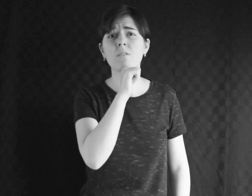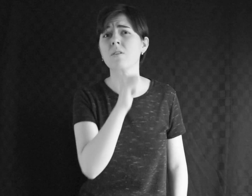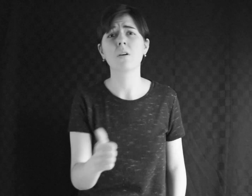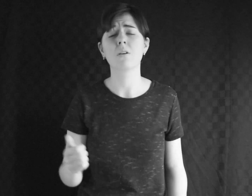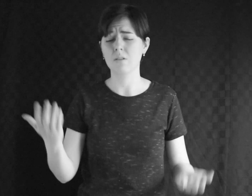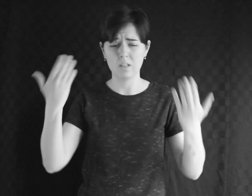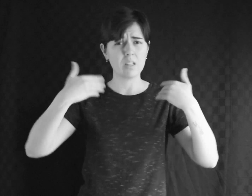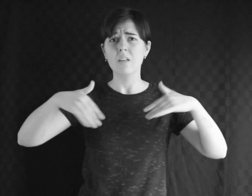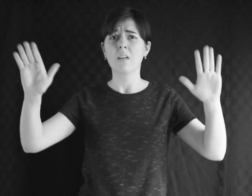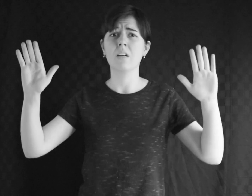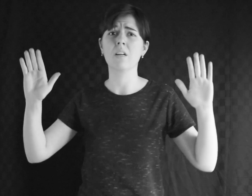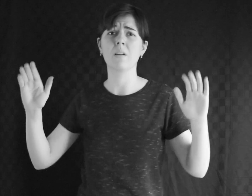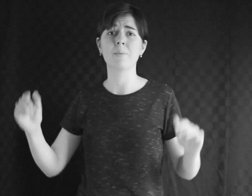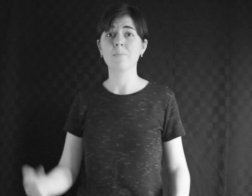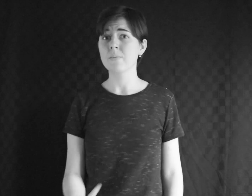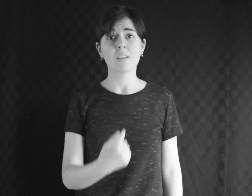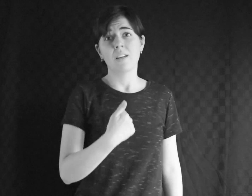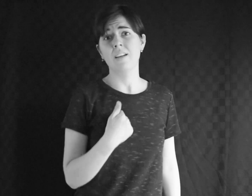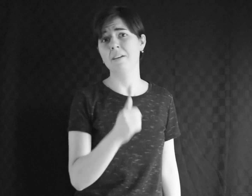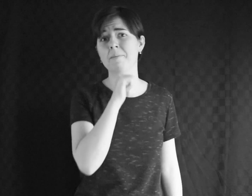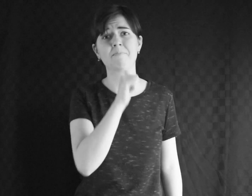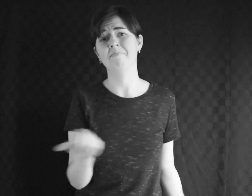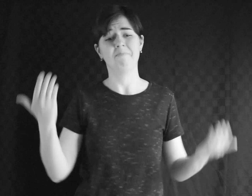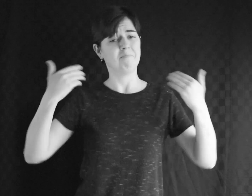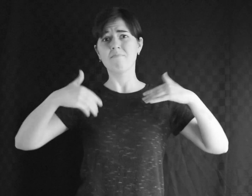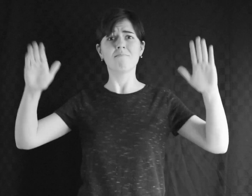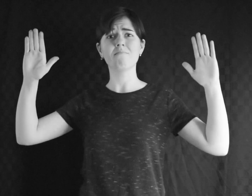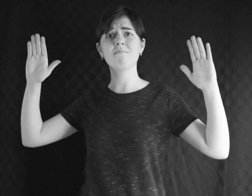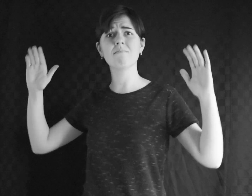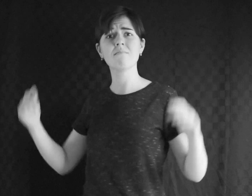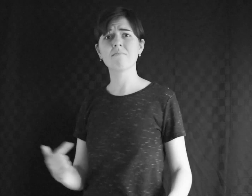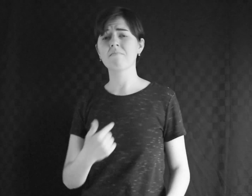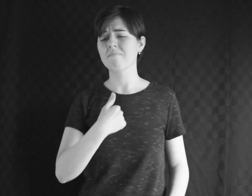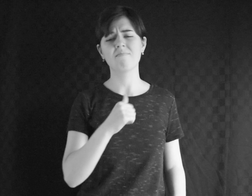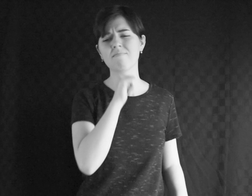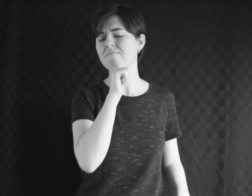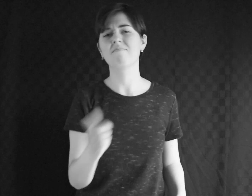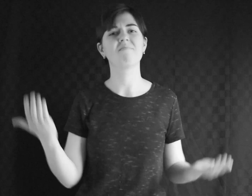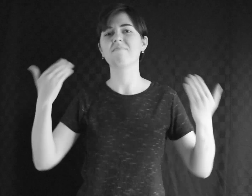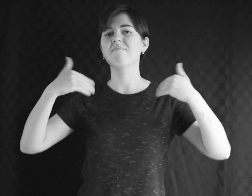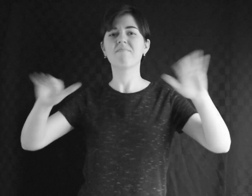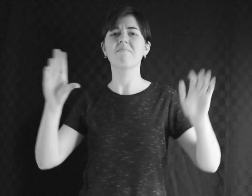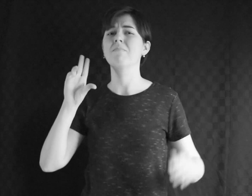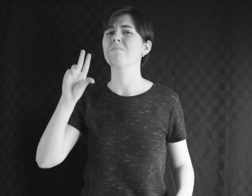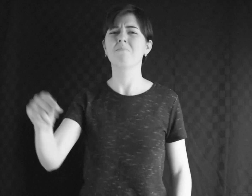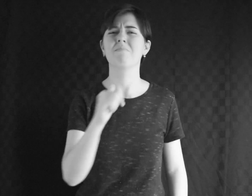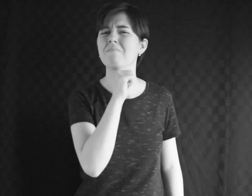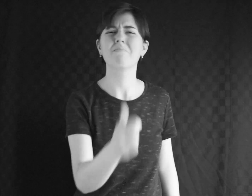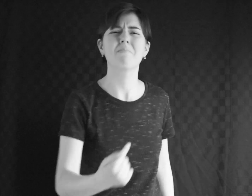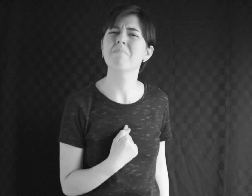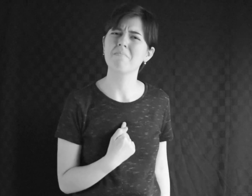don't give up on me I'm not giving up I'm not giving up, giving up, no not me